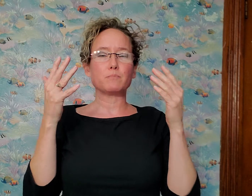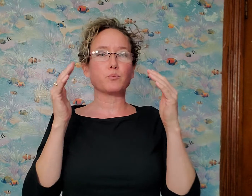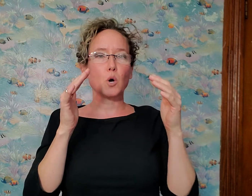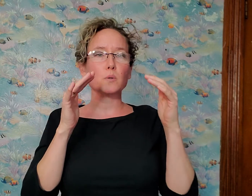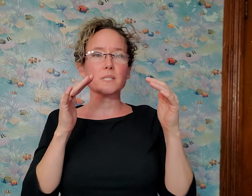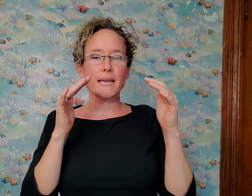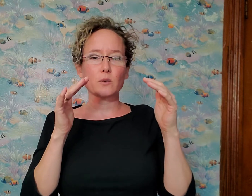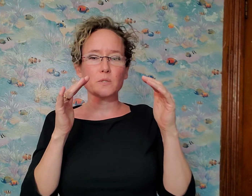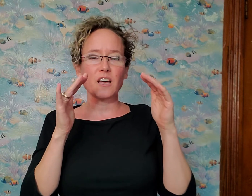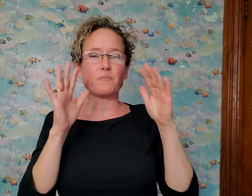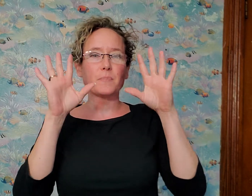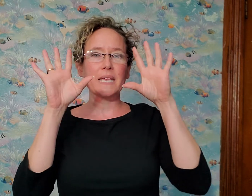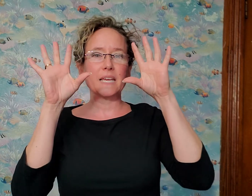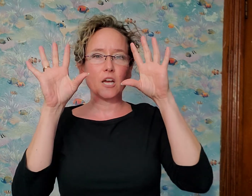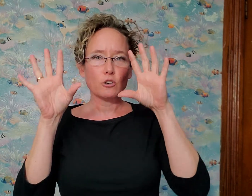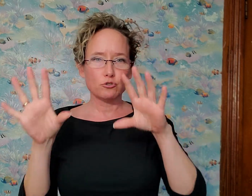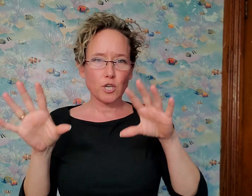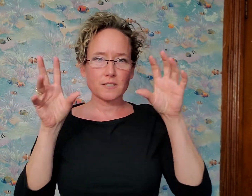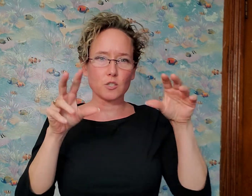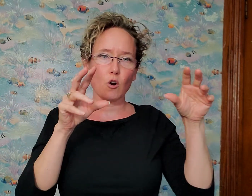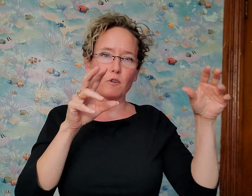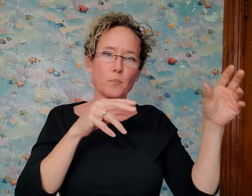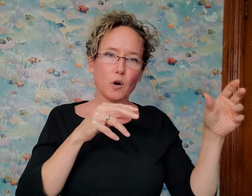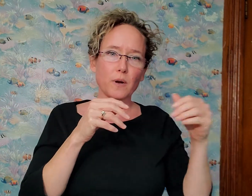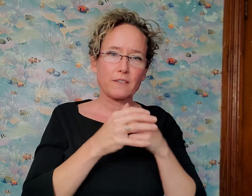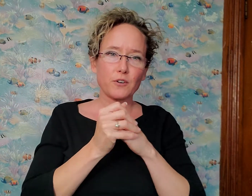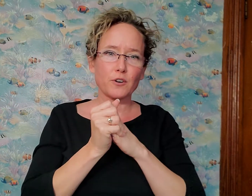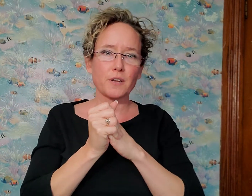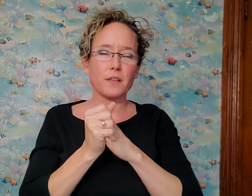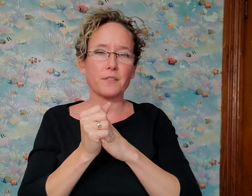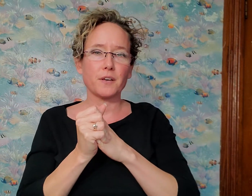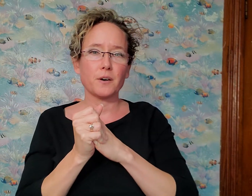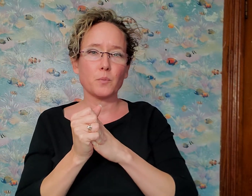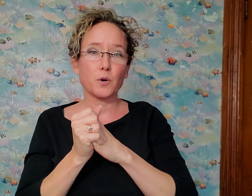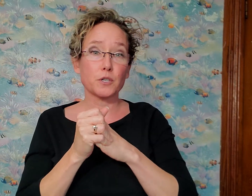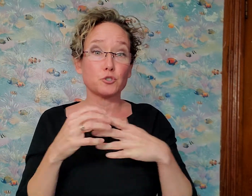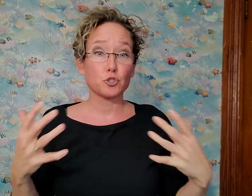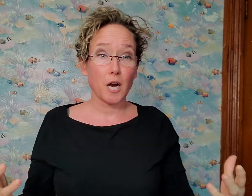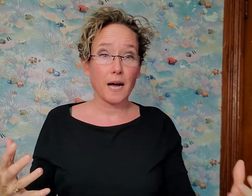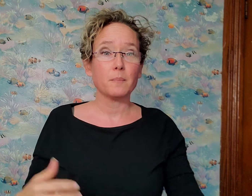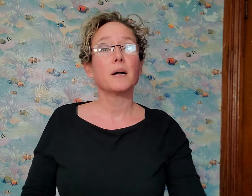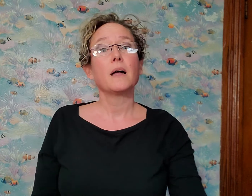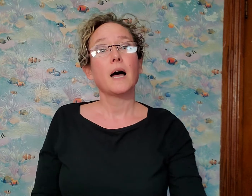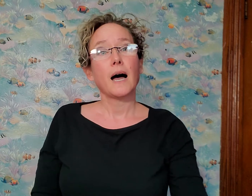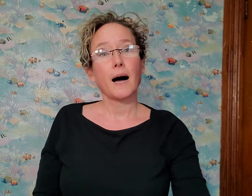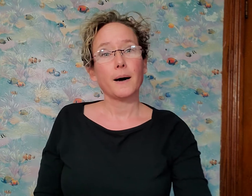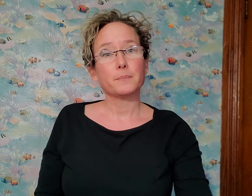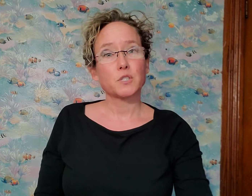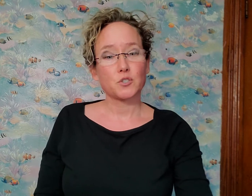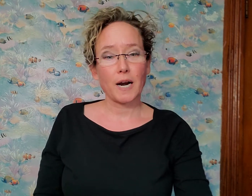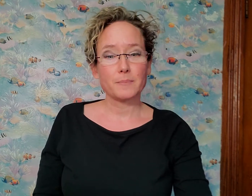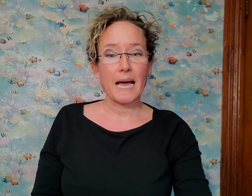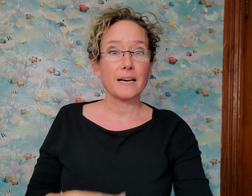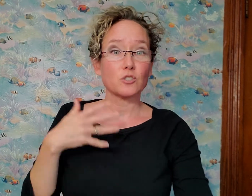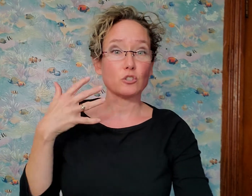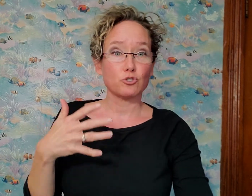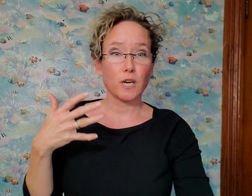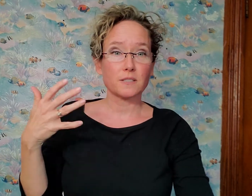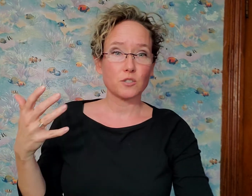broke cycles of being just over broke. I've heard the word job described as just